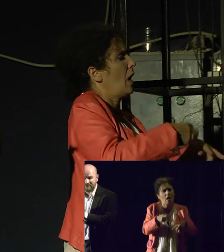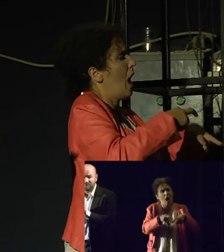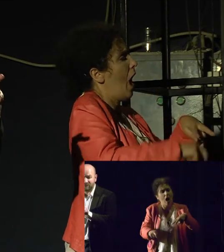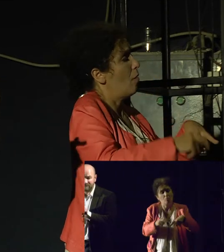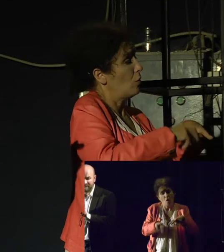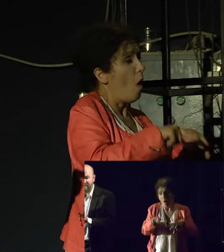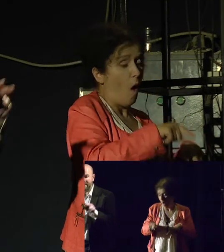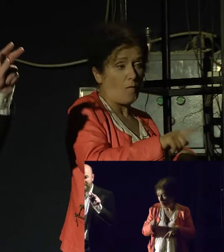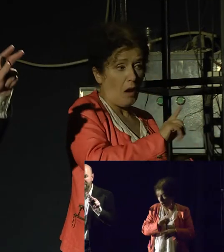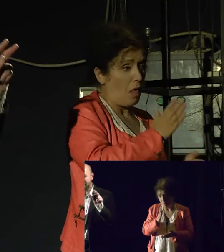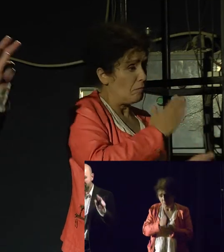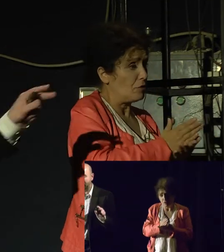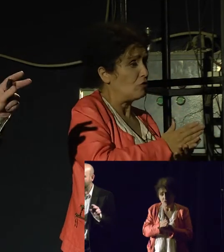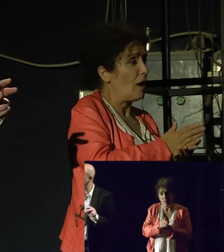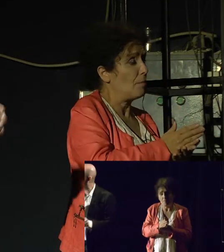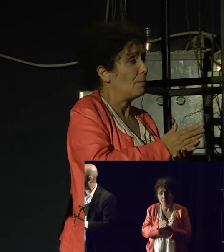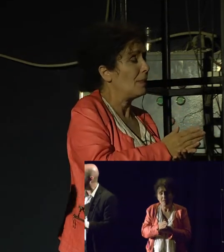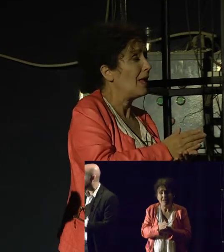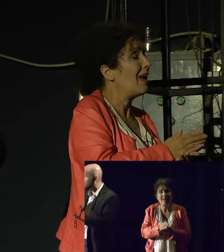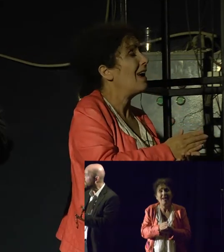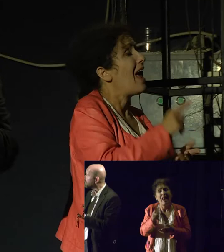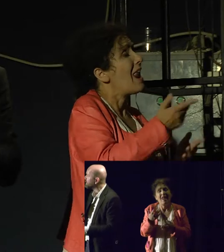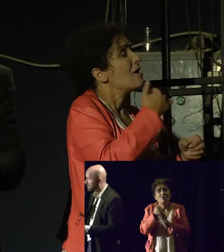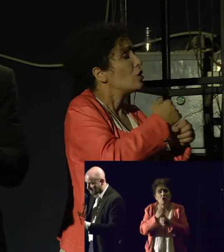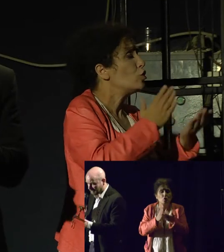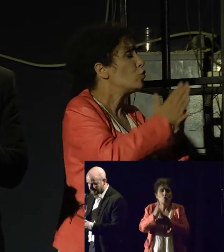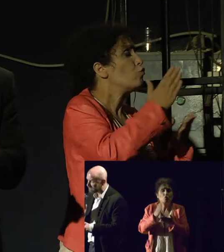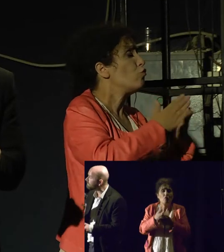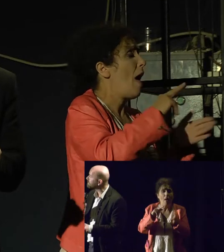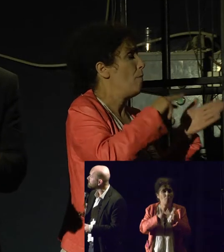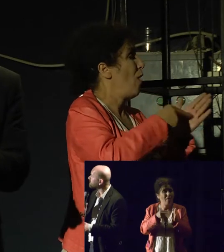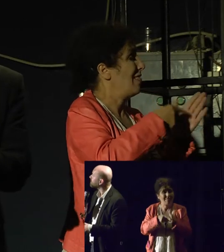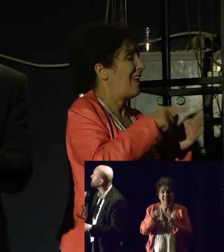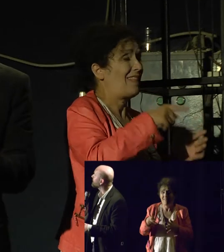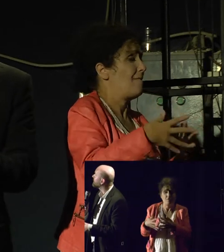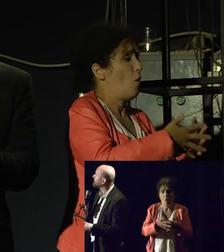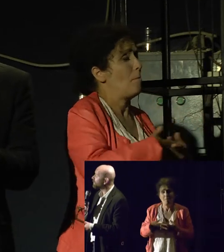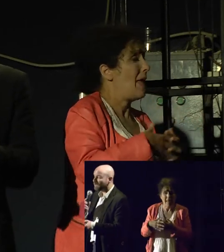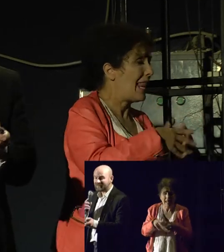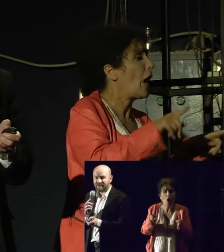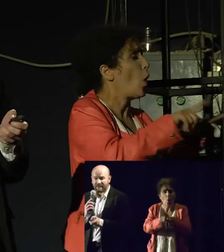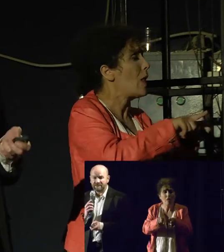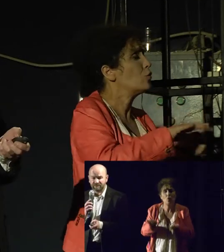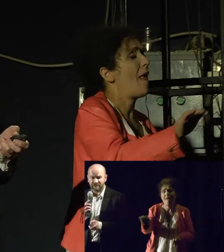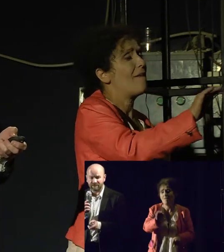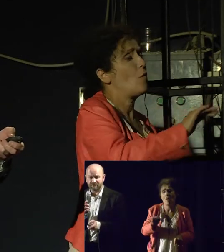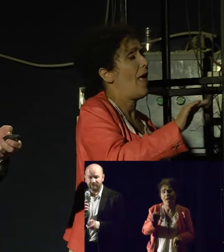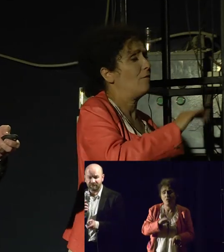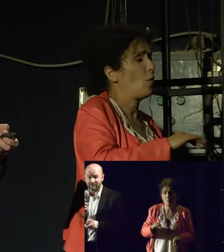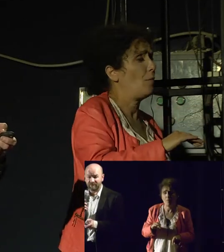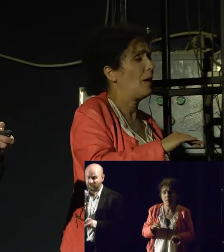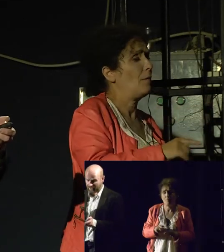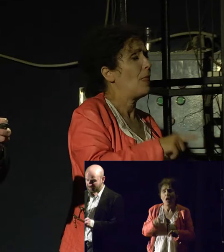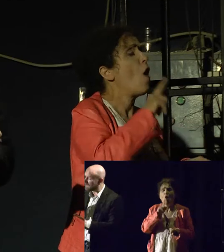has entered into politics in the United States, but also here in Europe. So what is the end objective